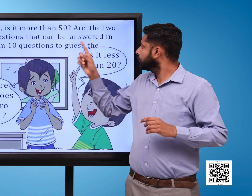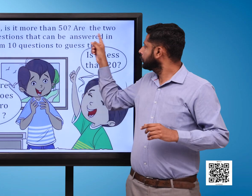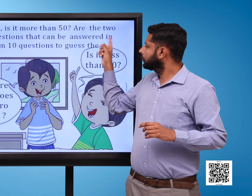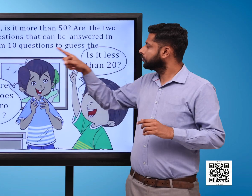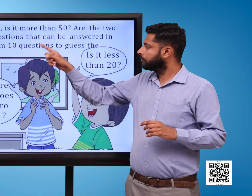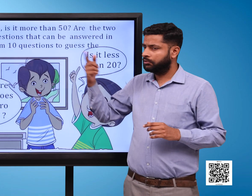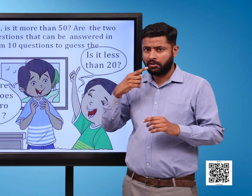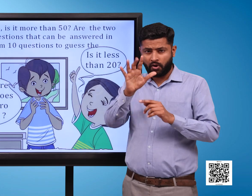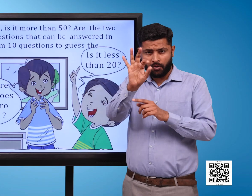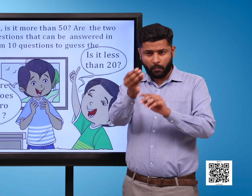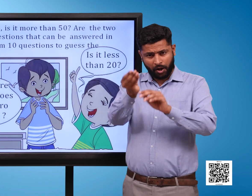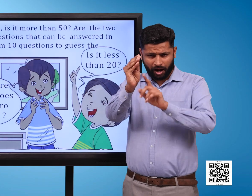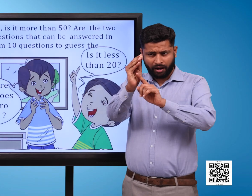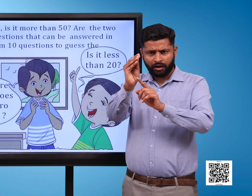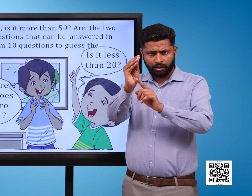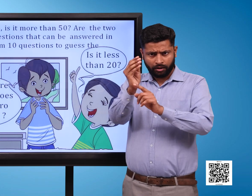Are the two digits of the number same?